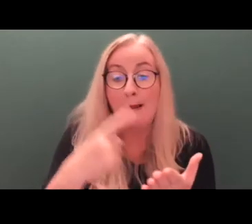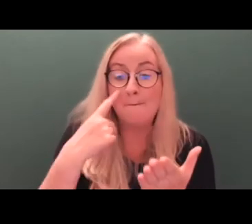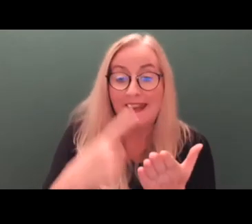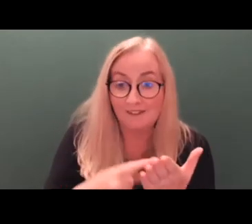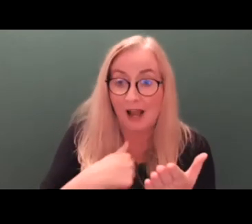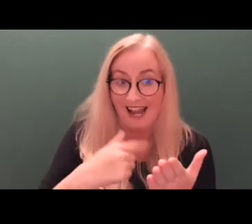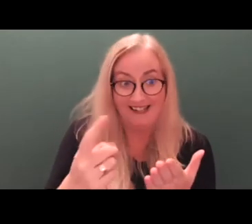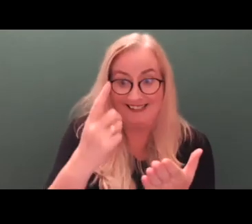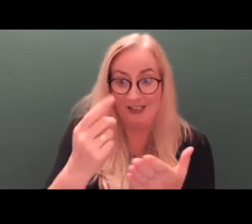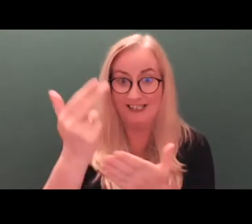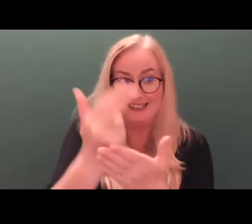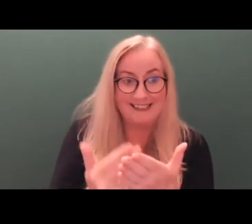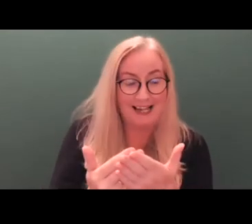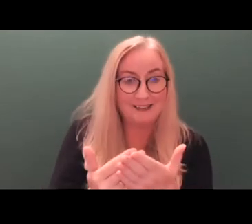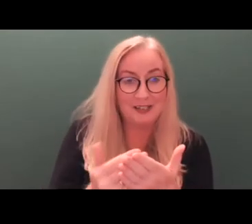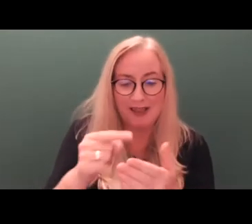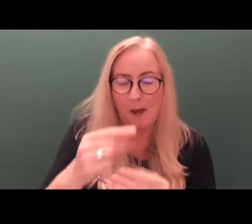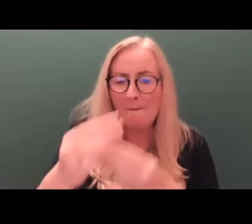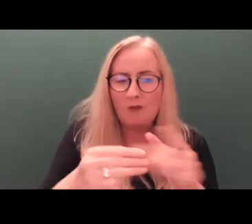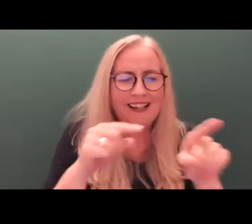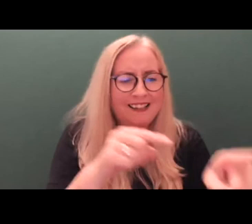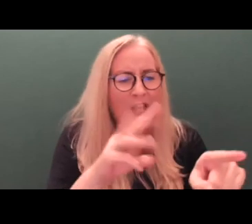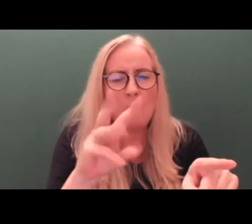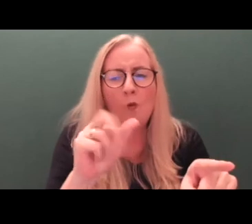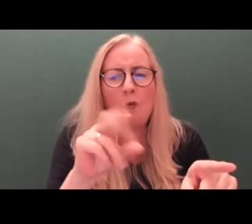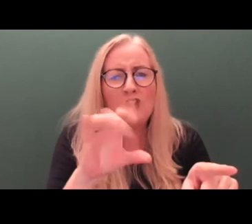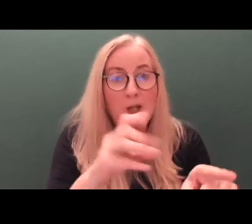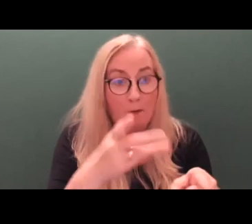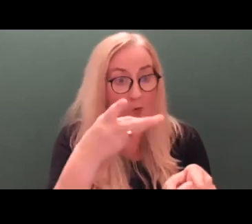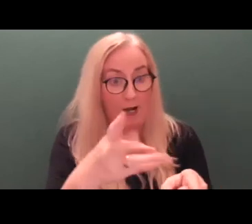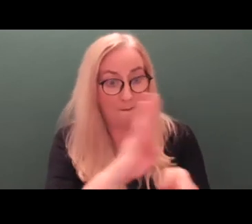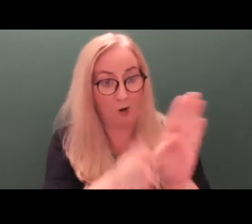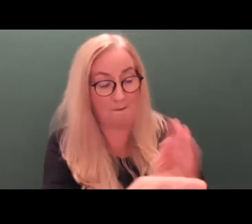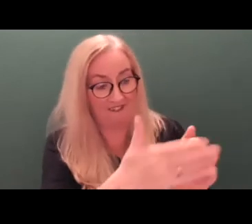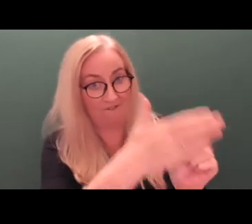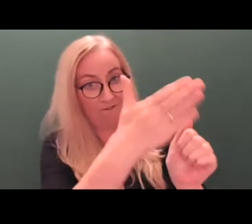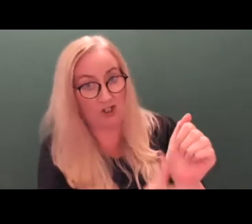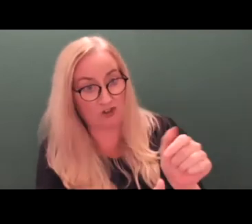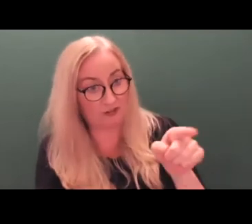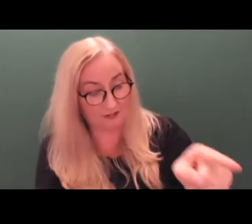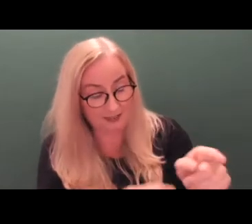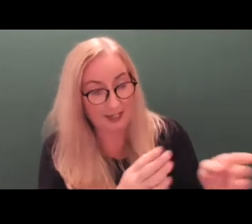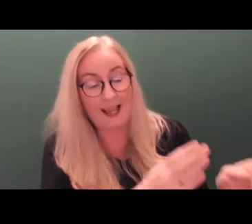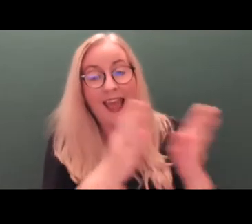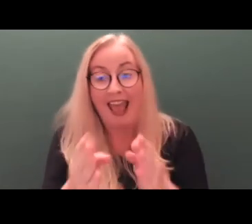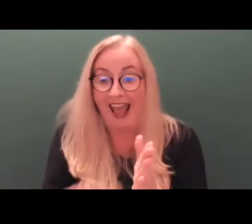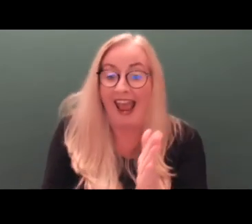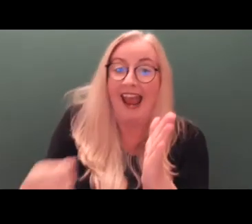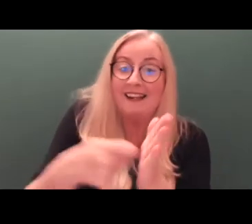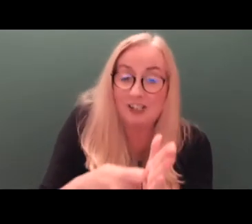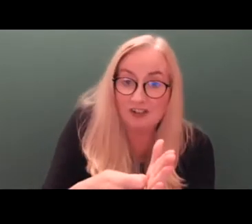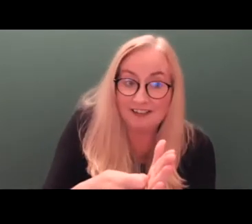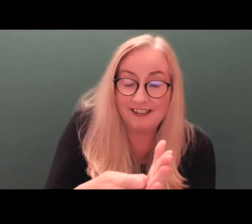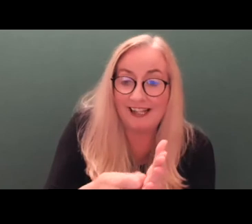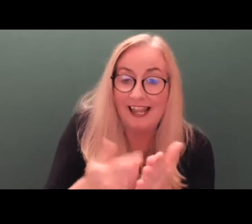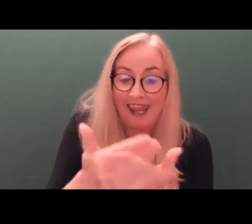designed the process whereby wardship is to be brought to an end, and knowing the additional judicial work that will be